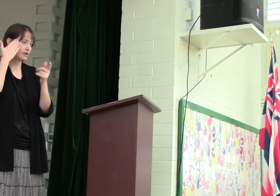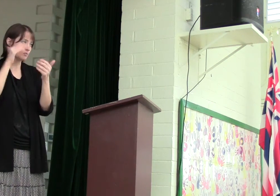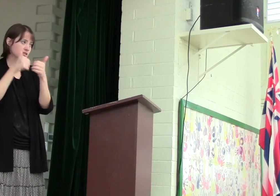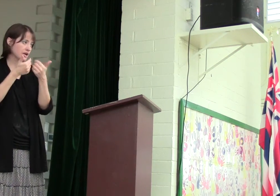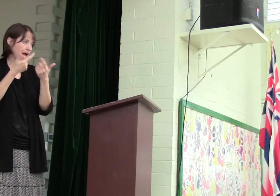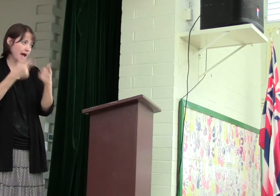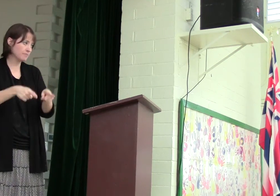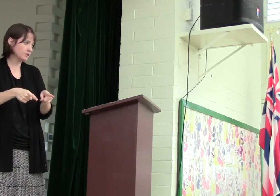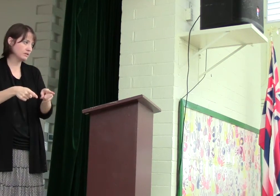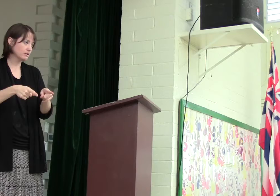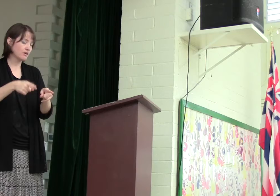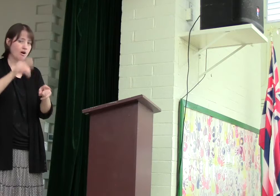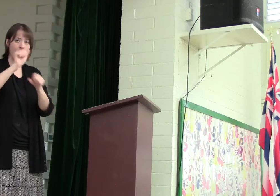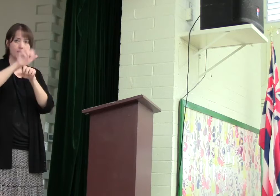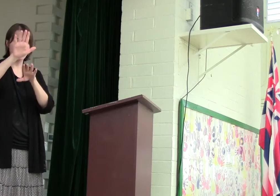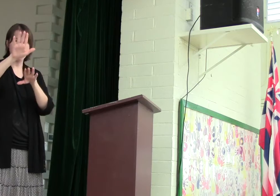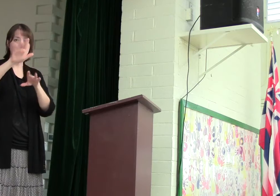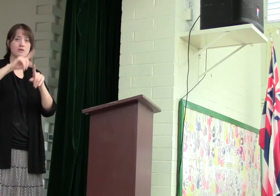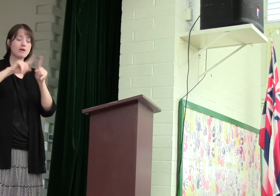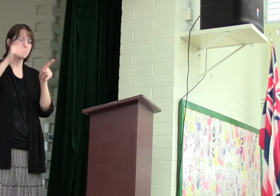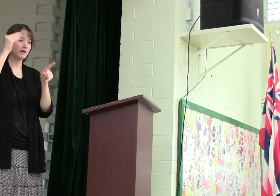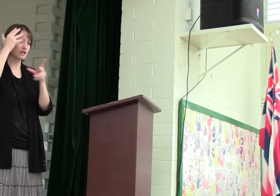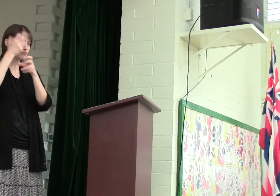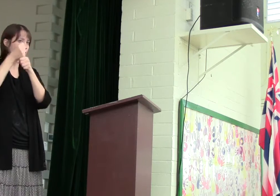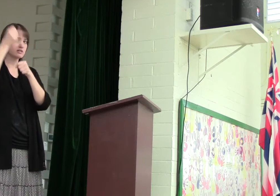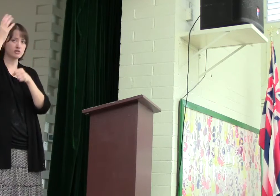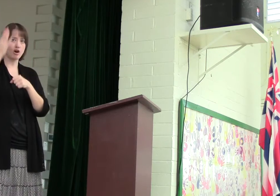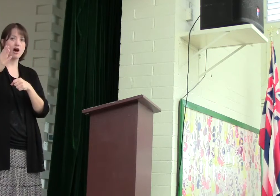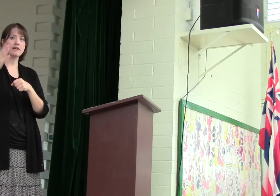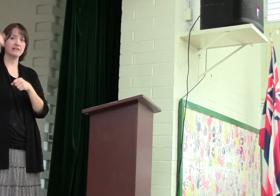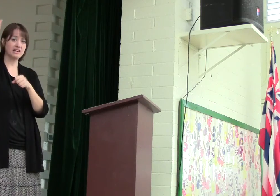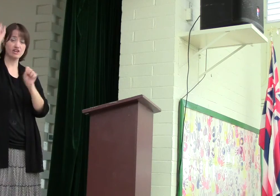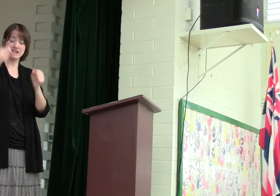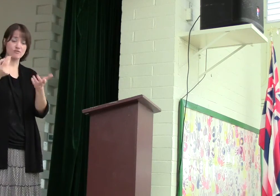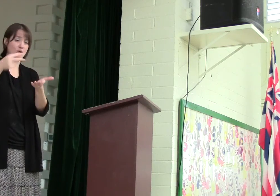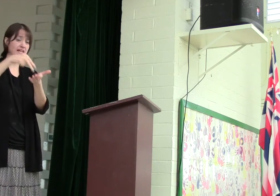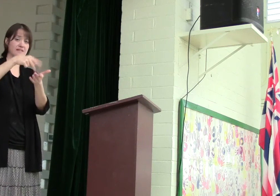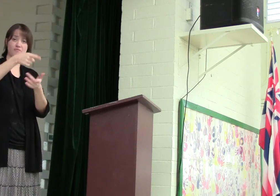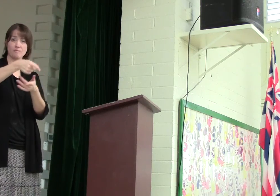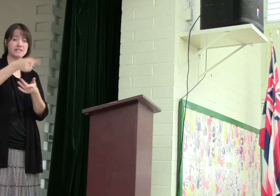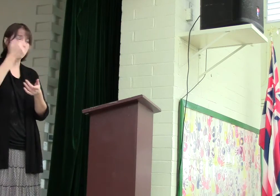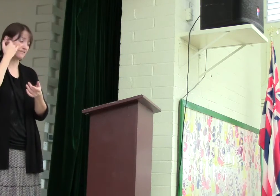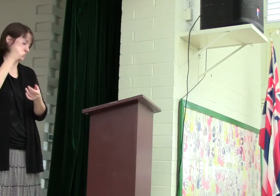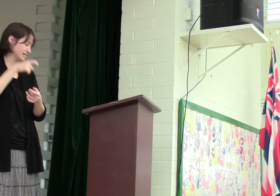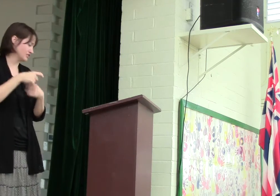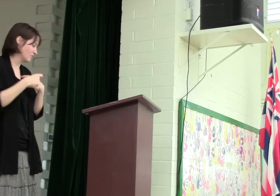don't know what's going to happen on the mountain. But I trust God that he can even raise him from the dead. needs to.